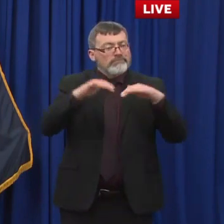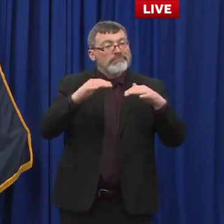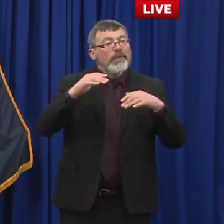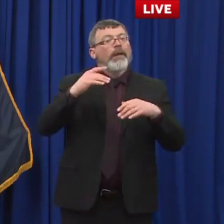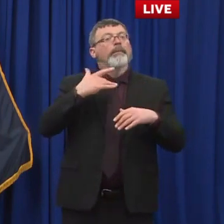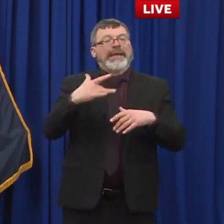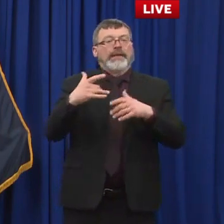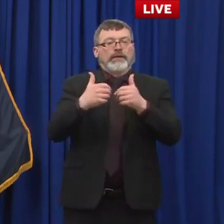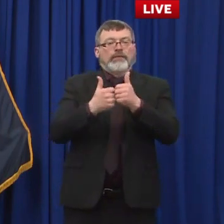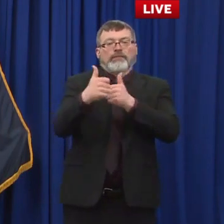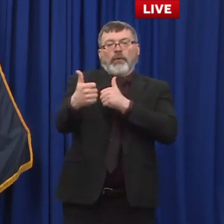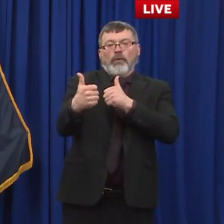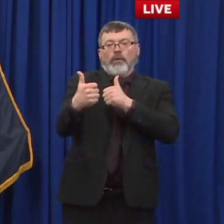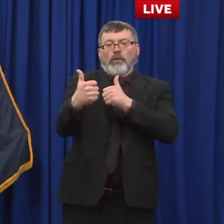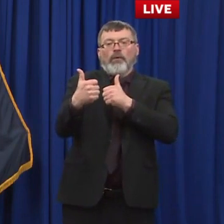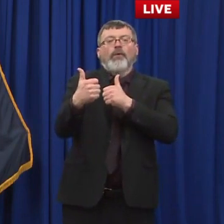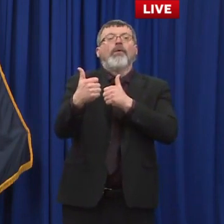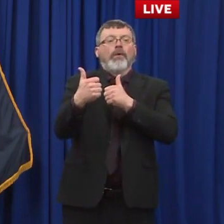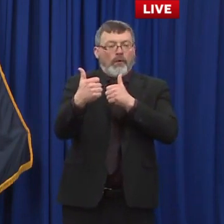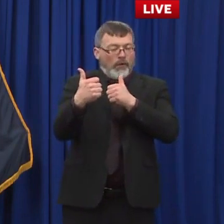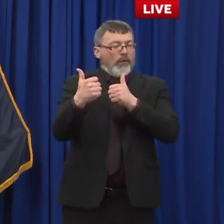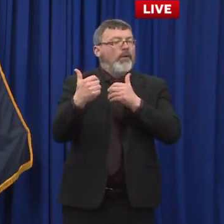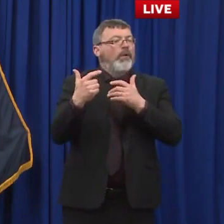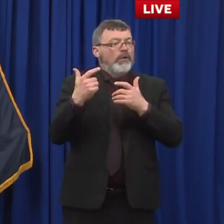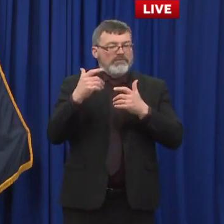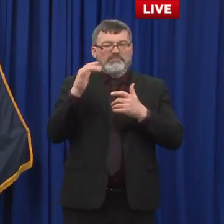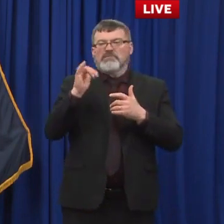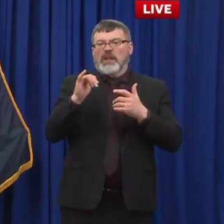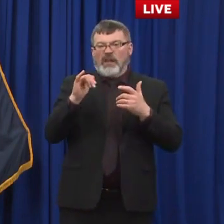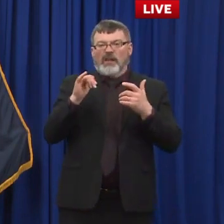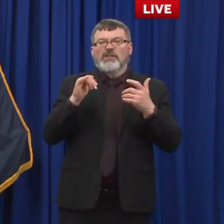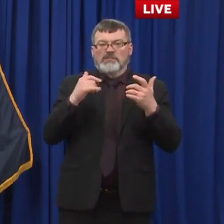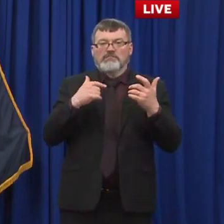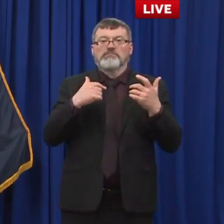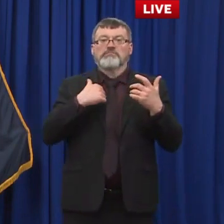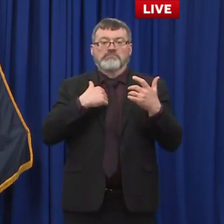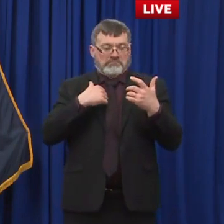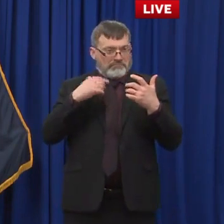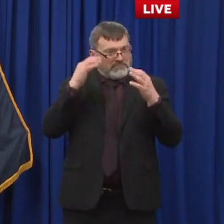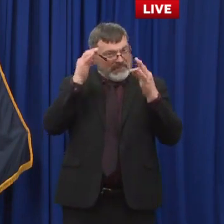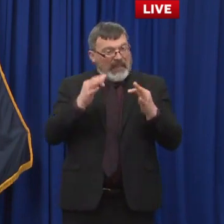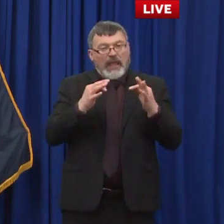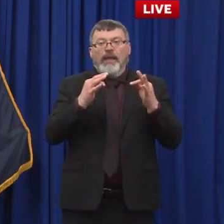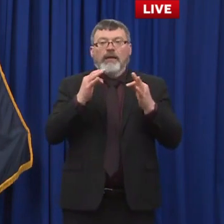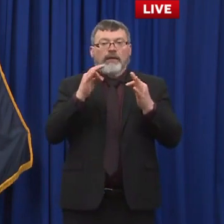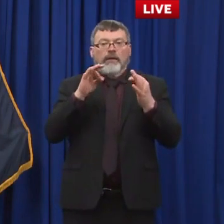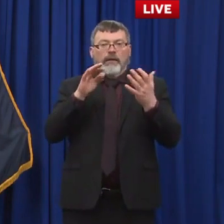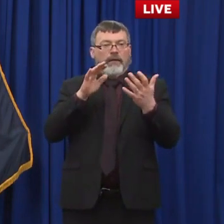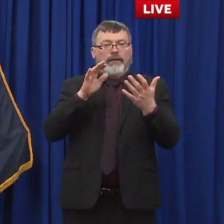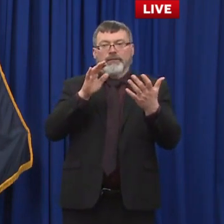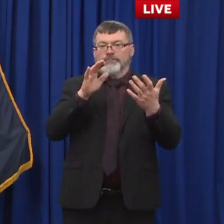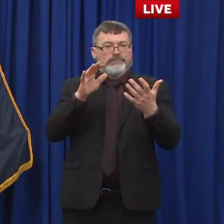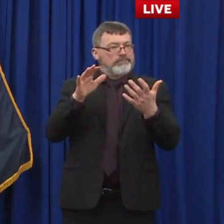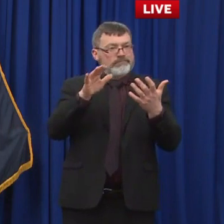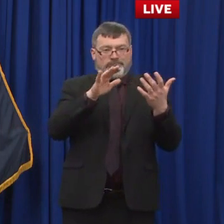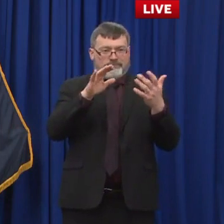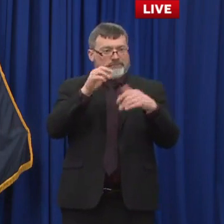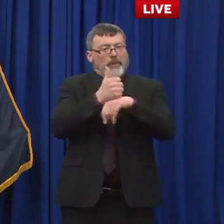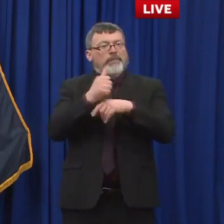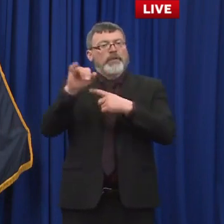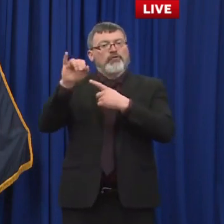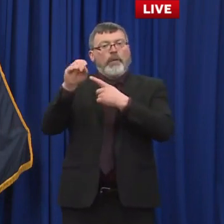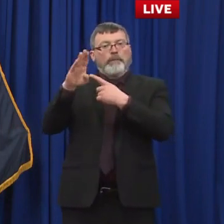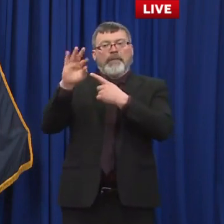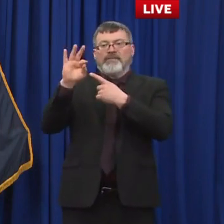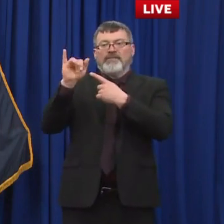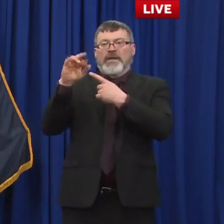way. Just last week, we did a virtual job fair. As a bit of an anecdote, we did a partnership over at the Seacoast United